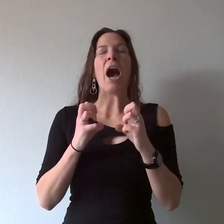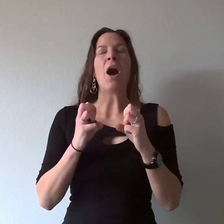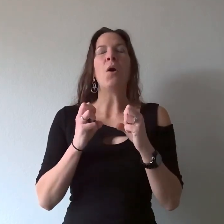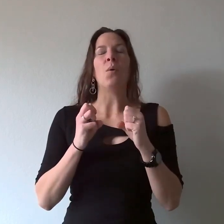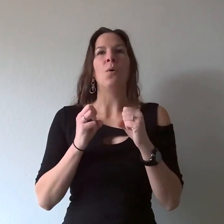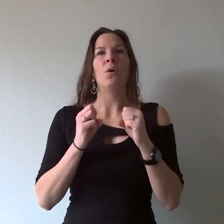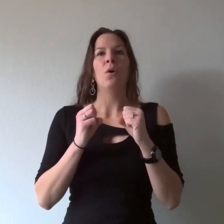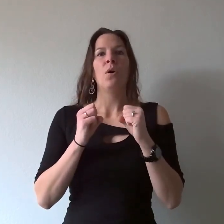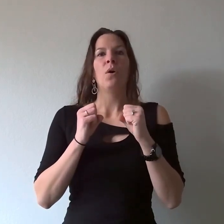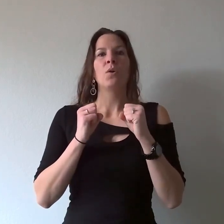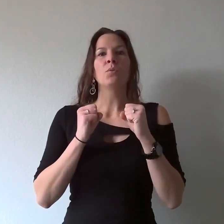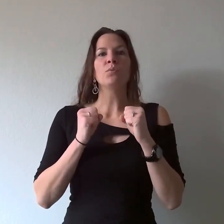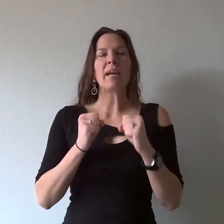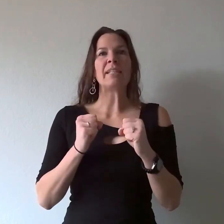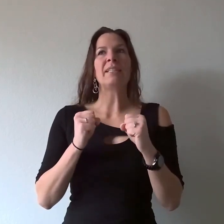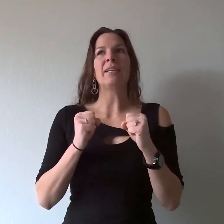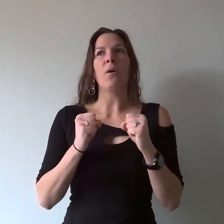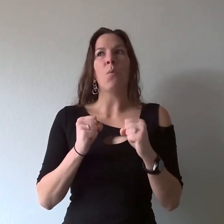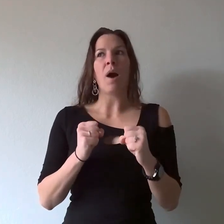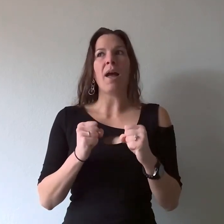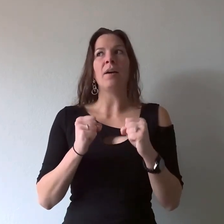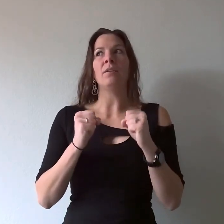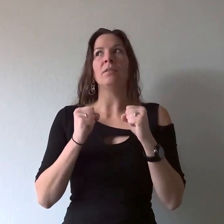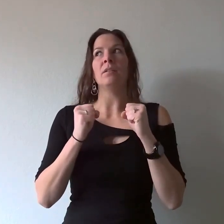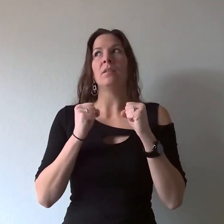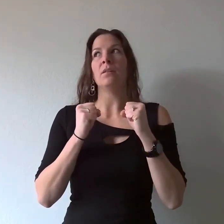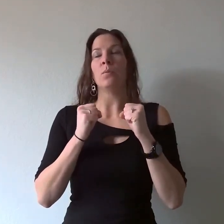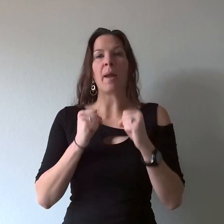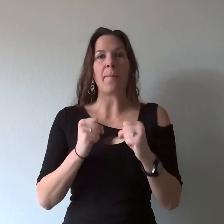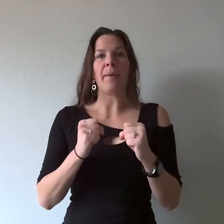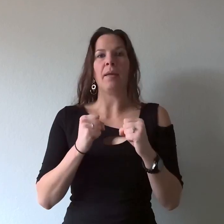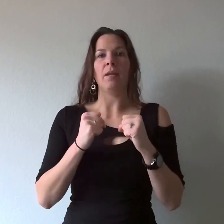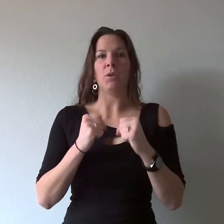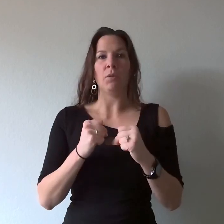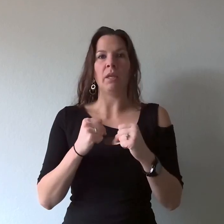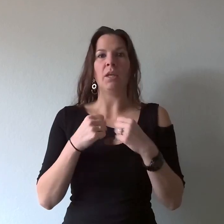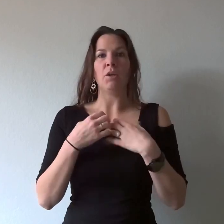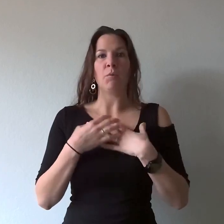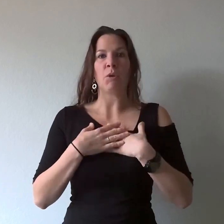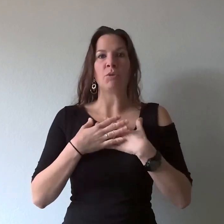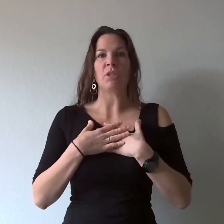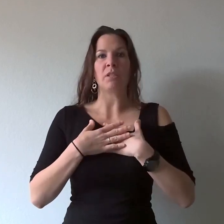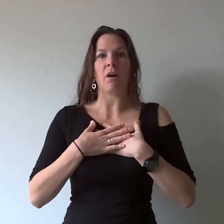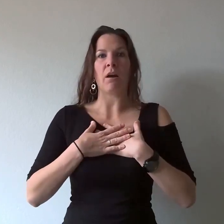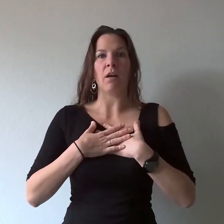crazy wild rampant you think your emotions are